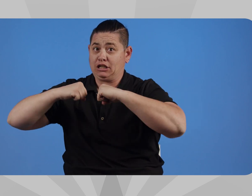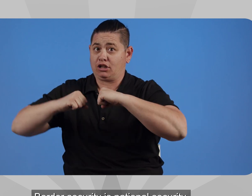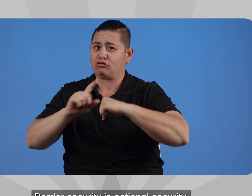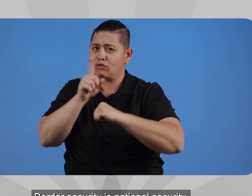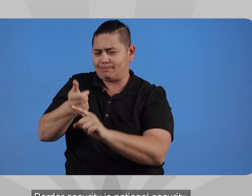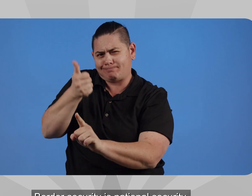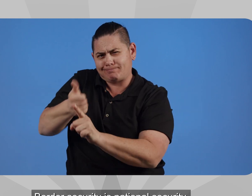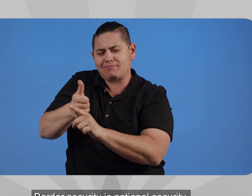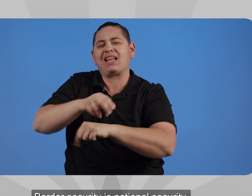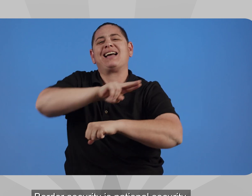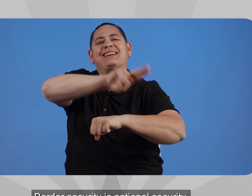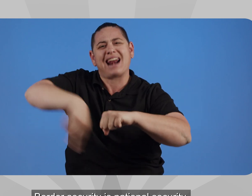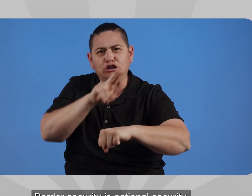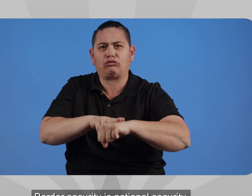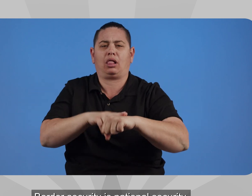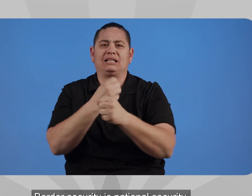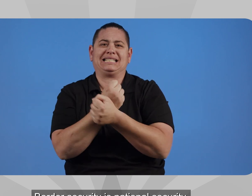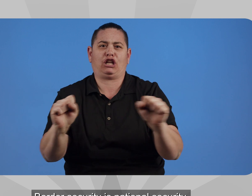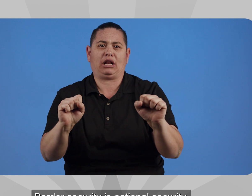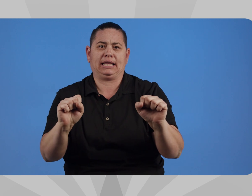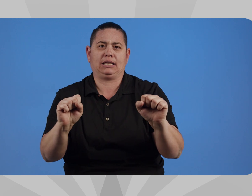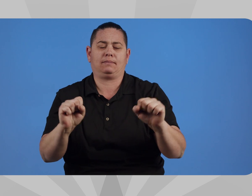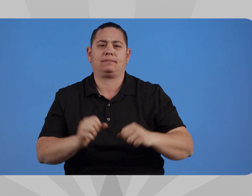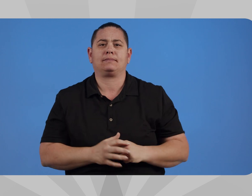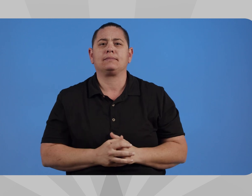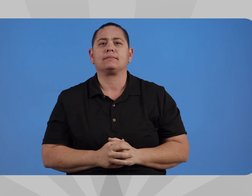Border security is national security.